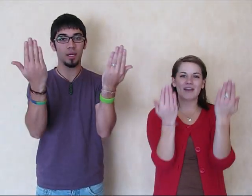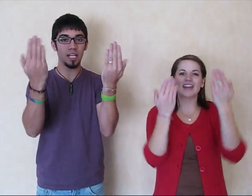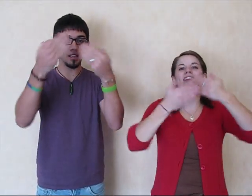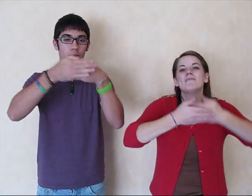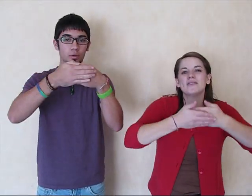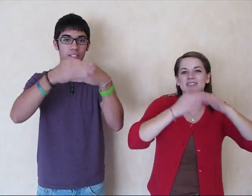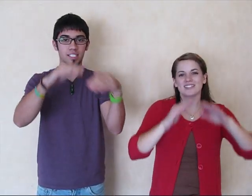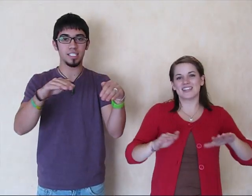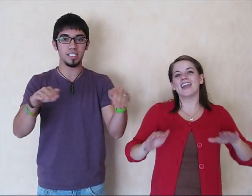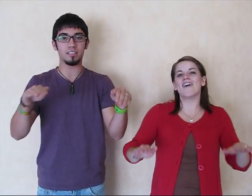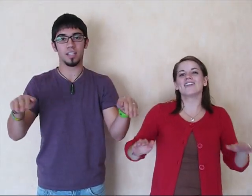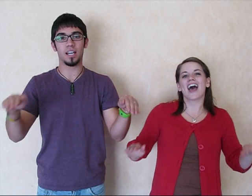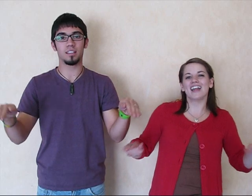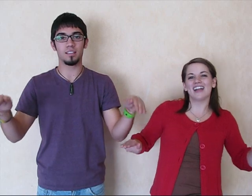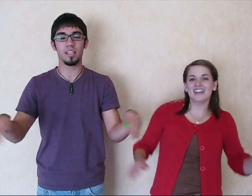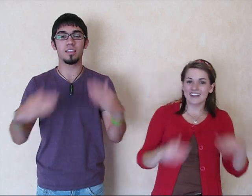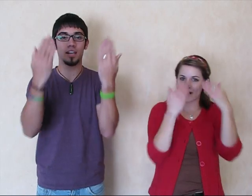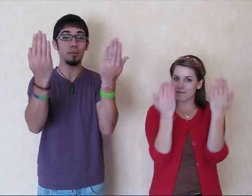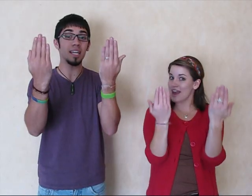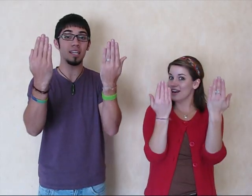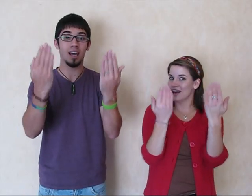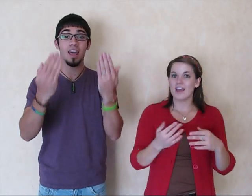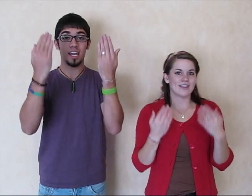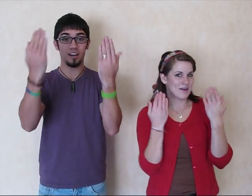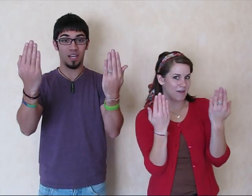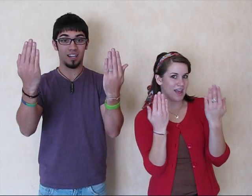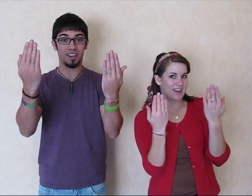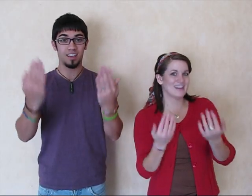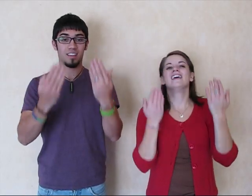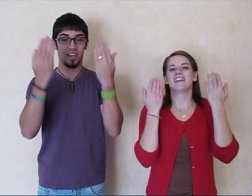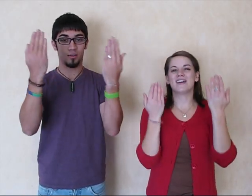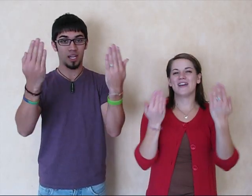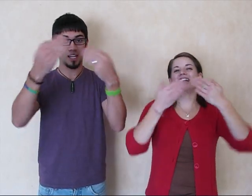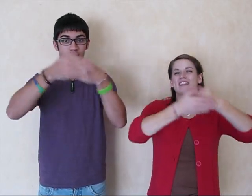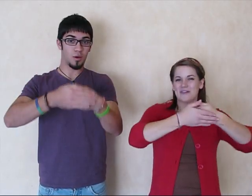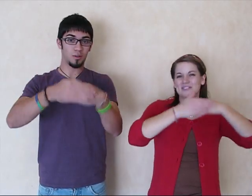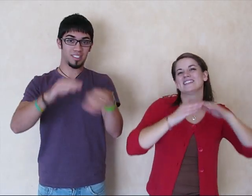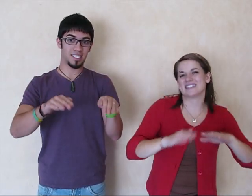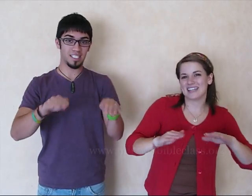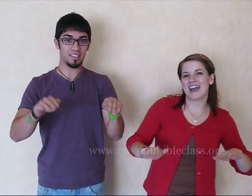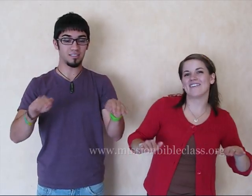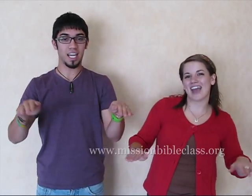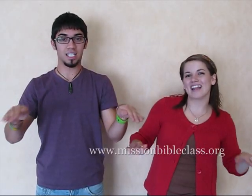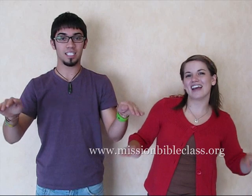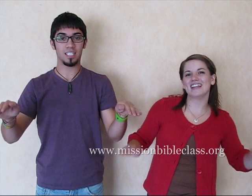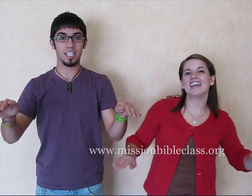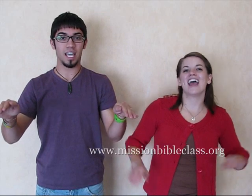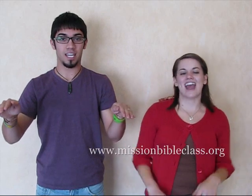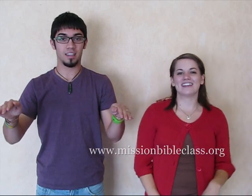men in the boat in the Sea of Galilee And